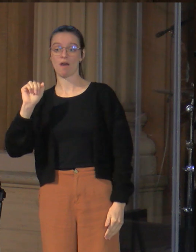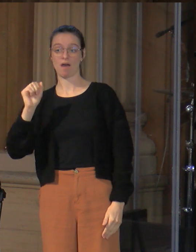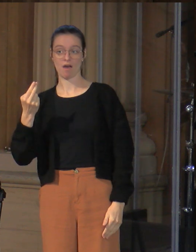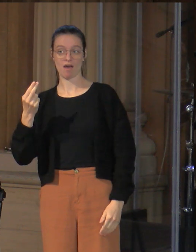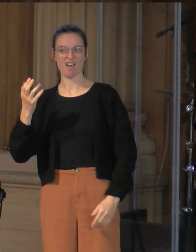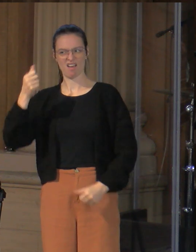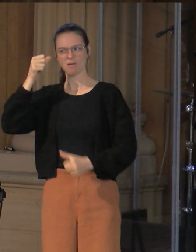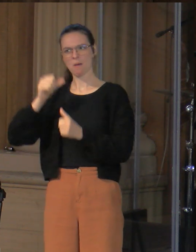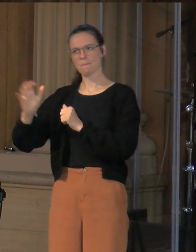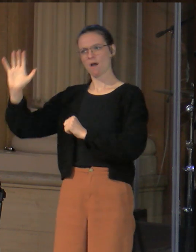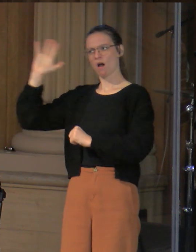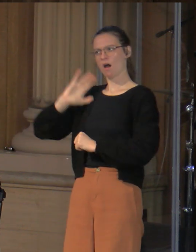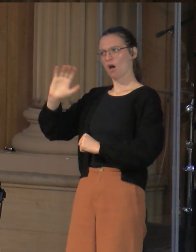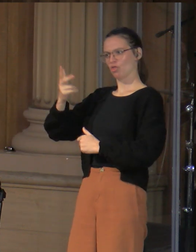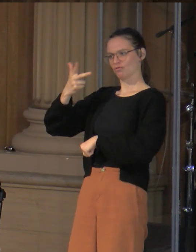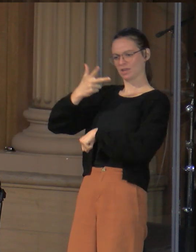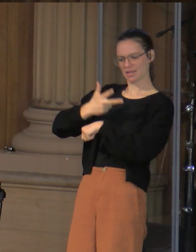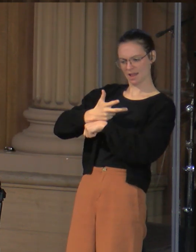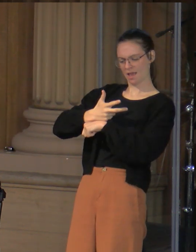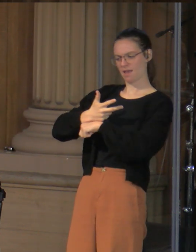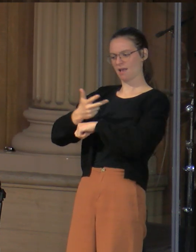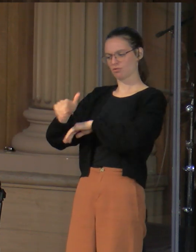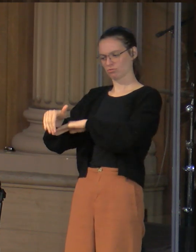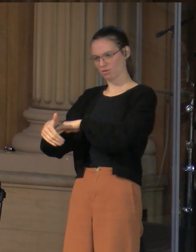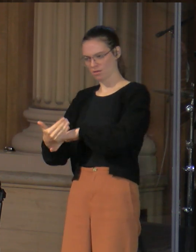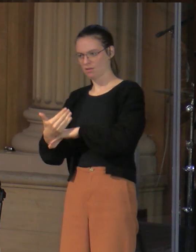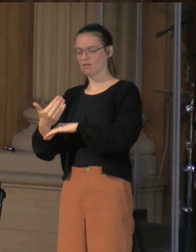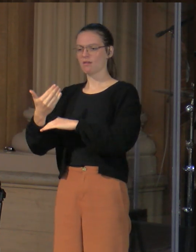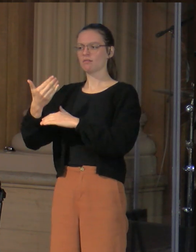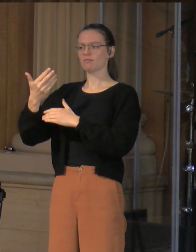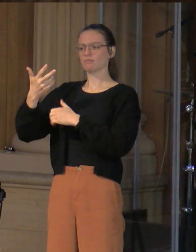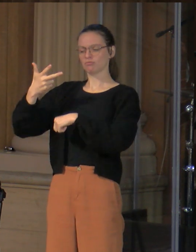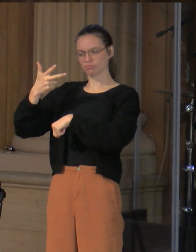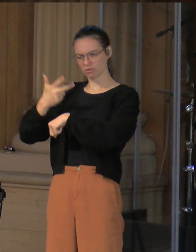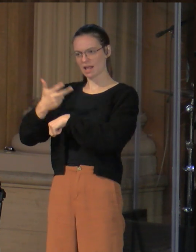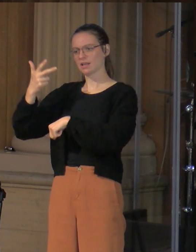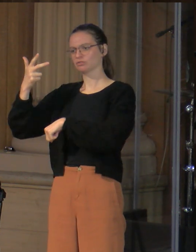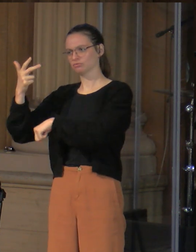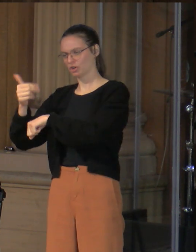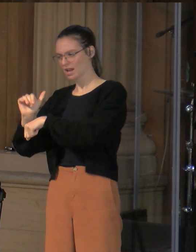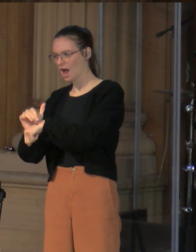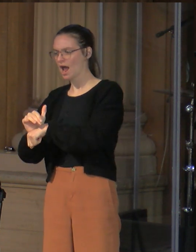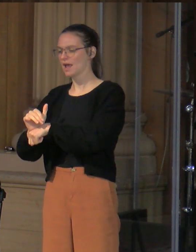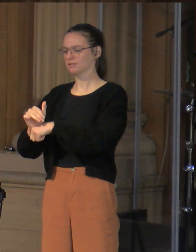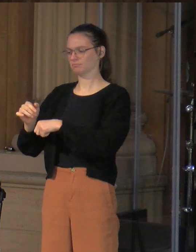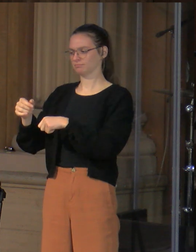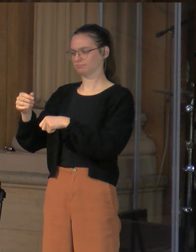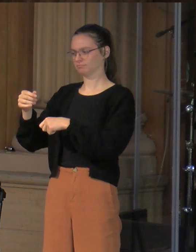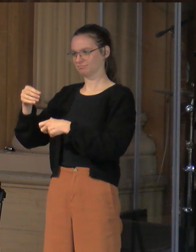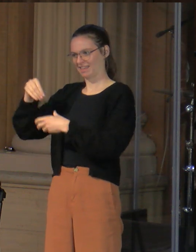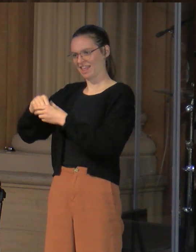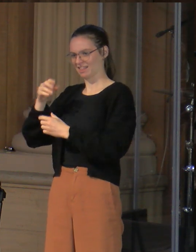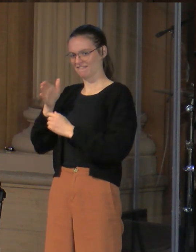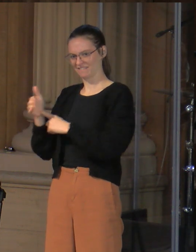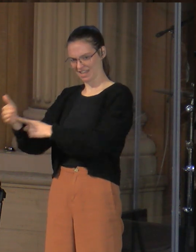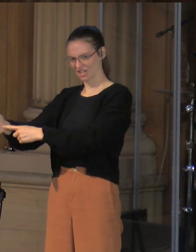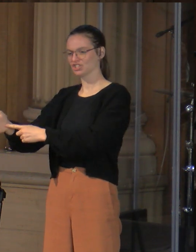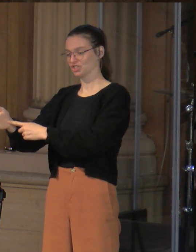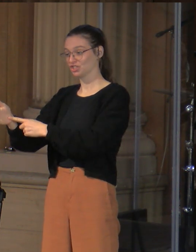belly of the great fish, so will the Son of Man be three days and three nights in the heart of the earth. The men of Nineveh will rise